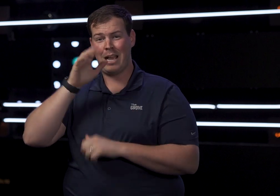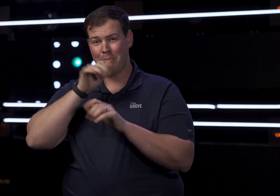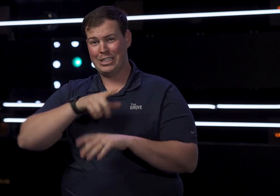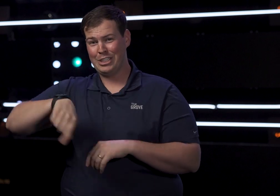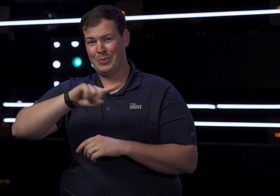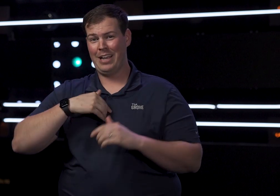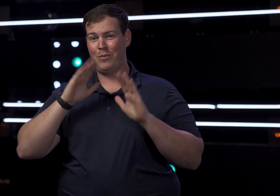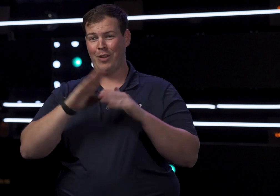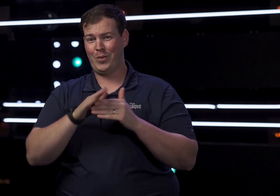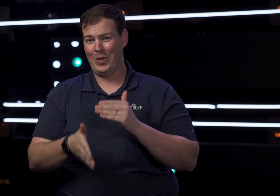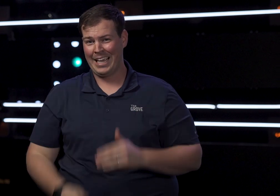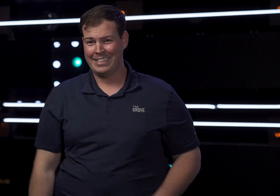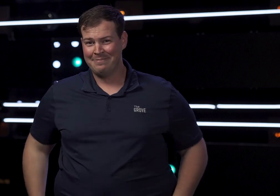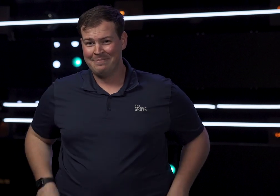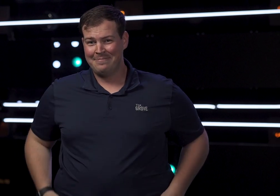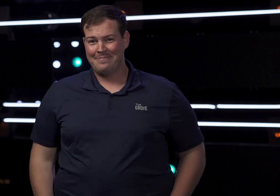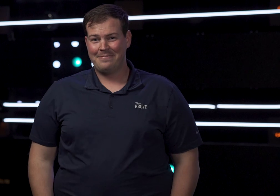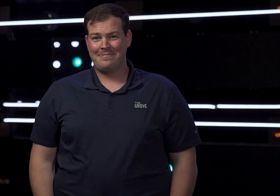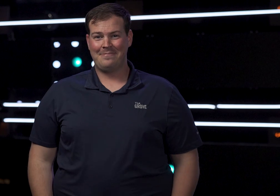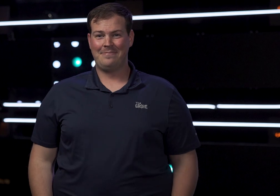to this message. God bless you and have a wonderful weekend.